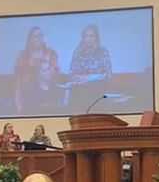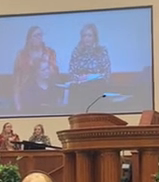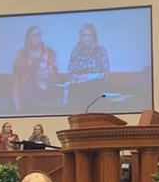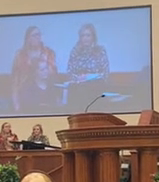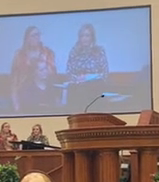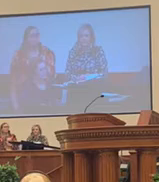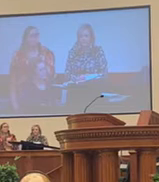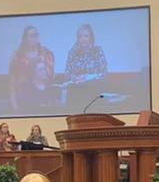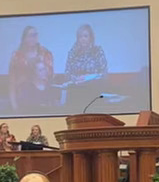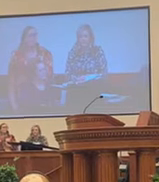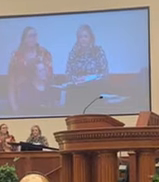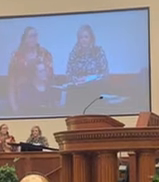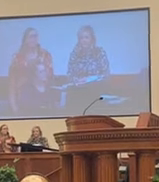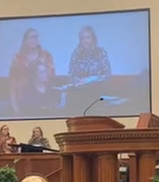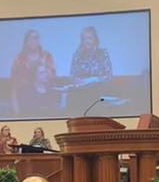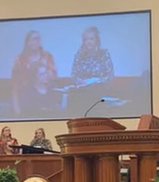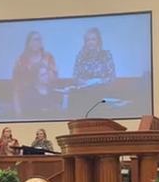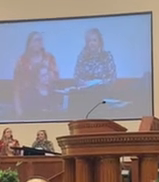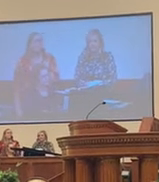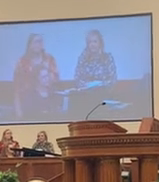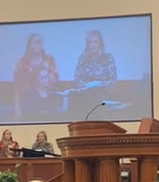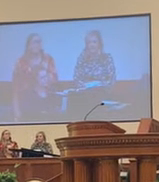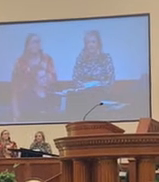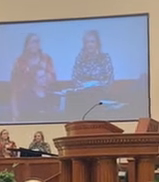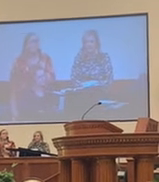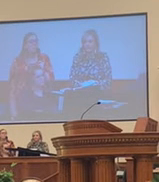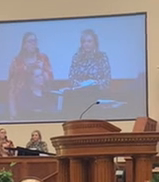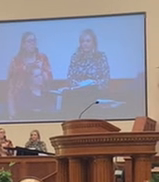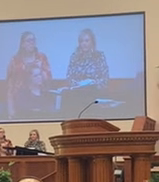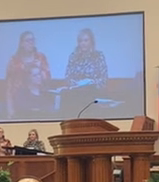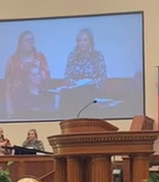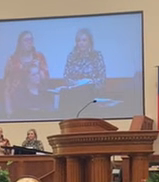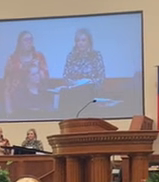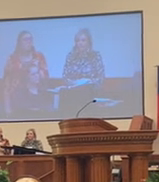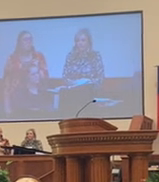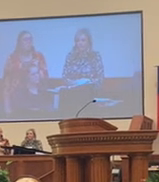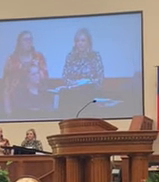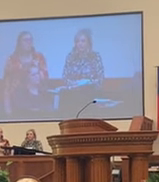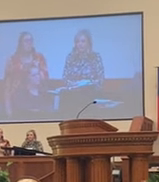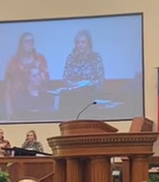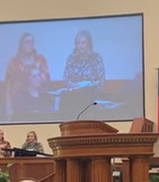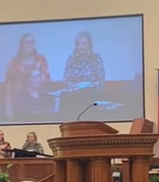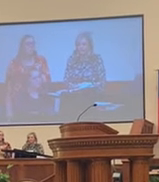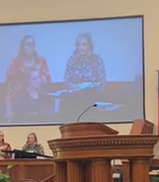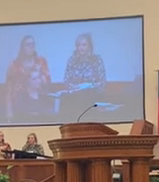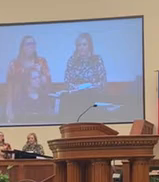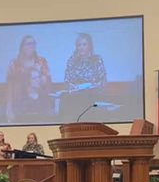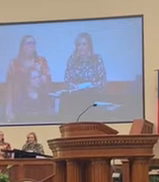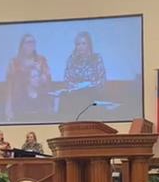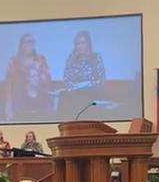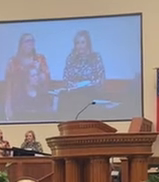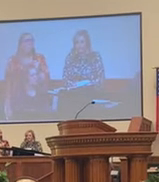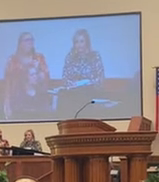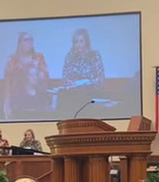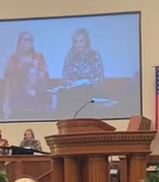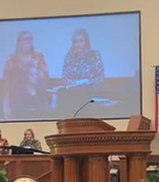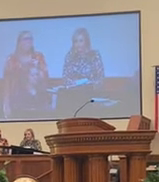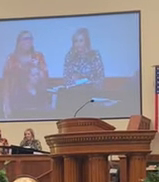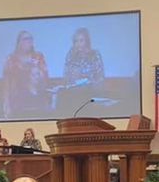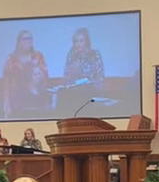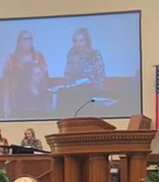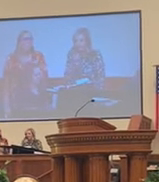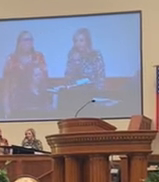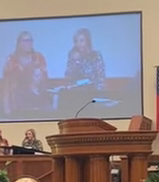But for the far side of the chasm You held me in your sight